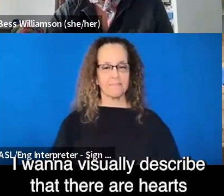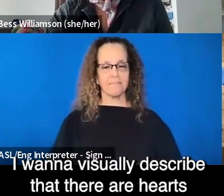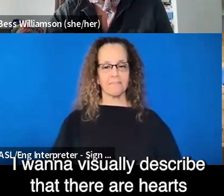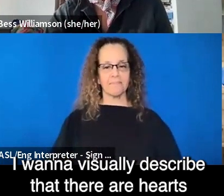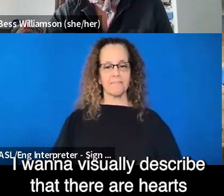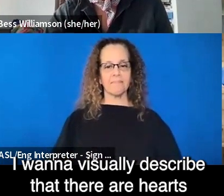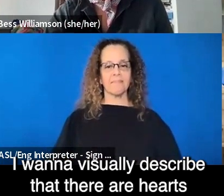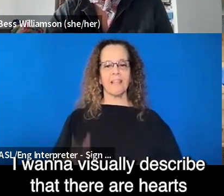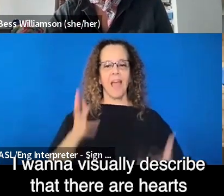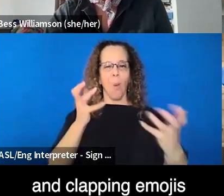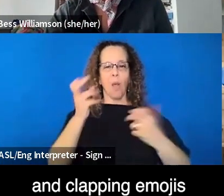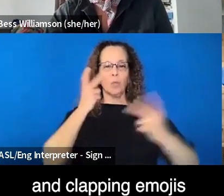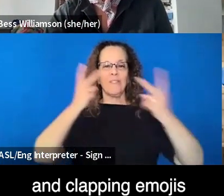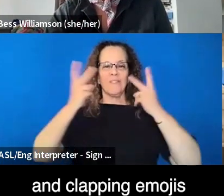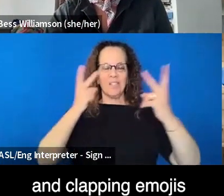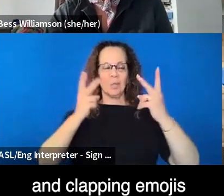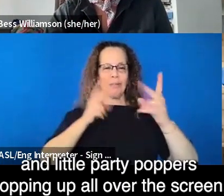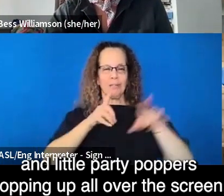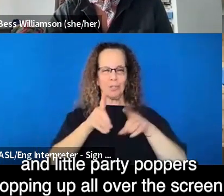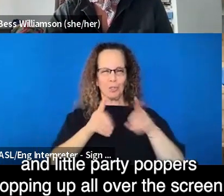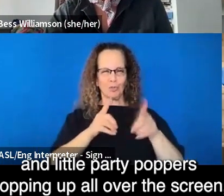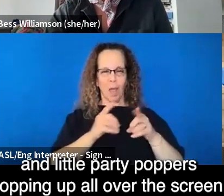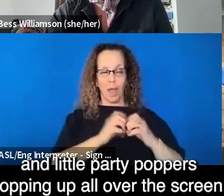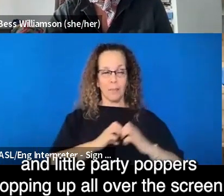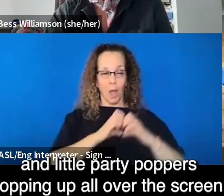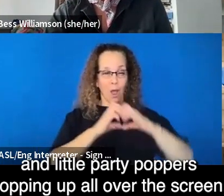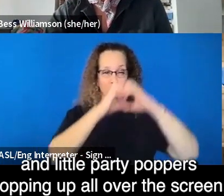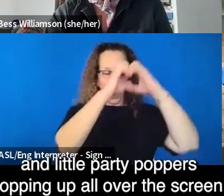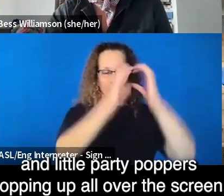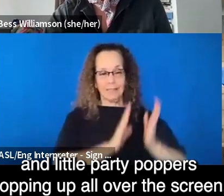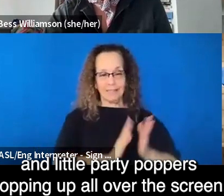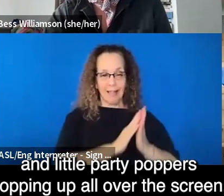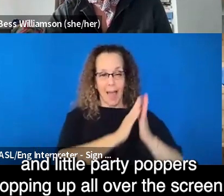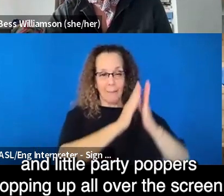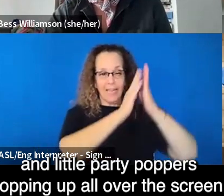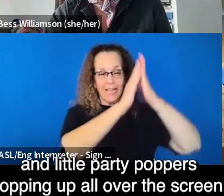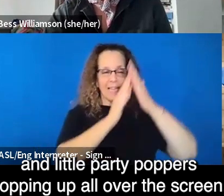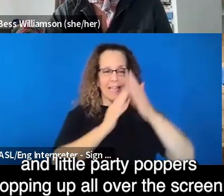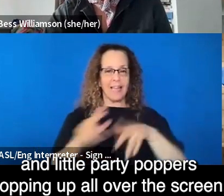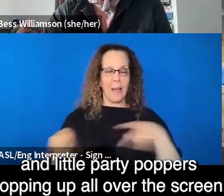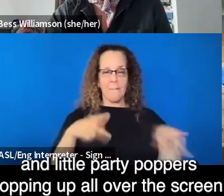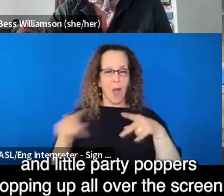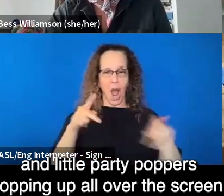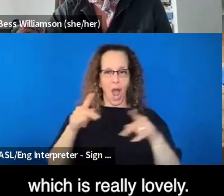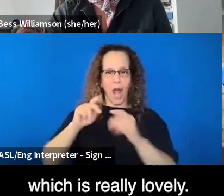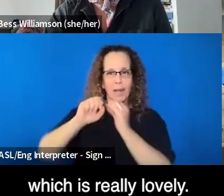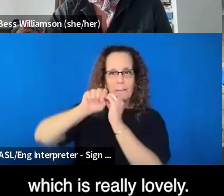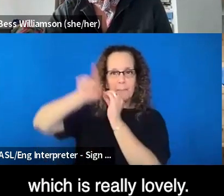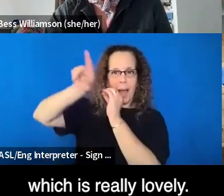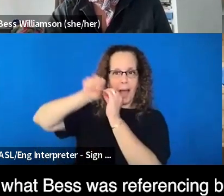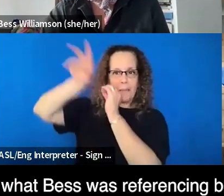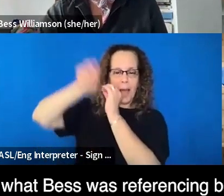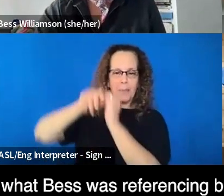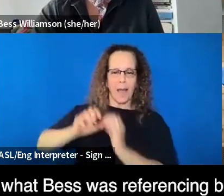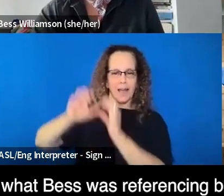describe that there are hearts and clapping emojis and little party poppers popping up all over the screen, um, which is